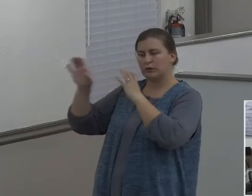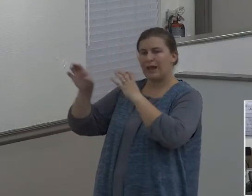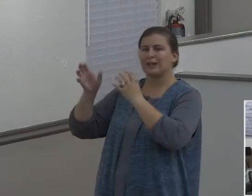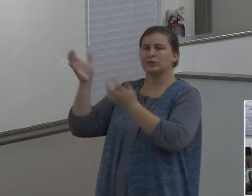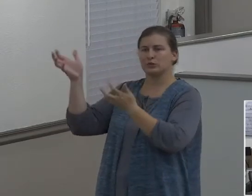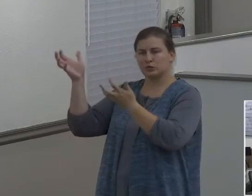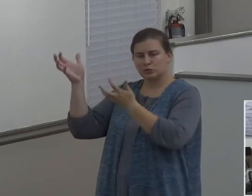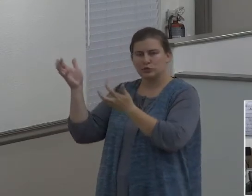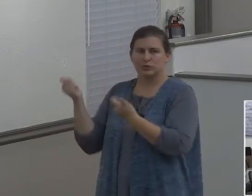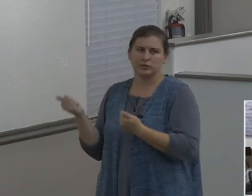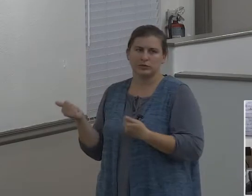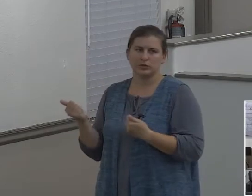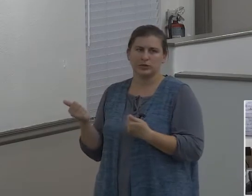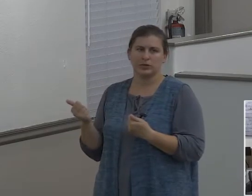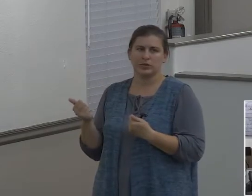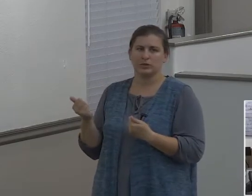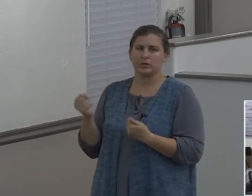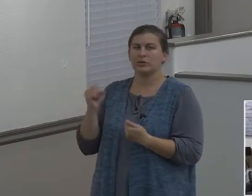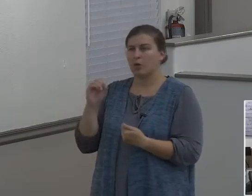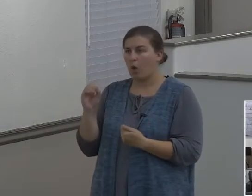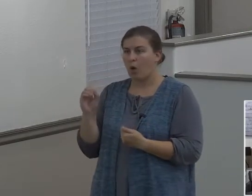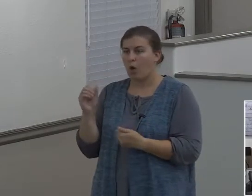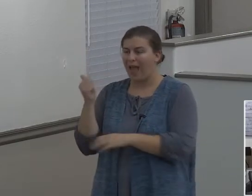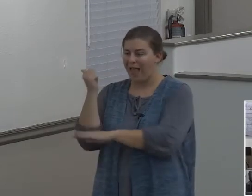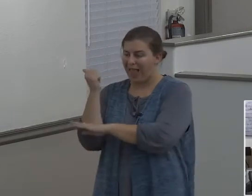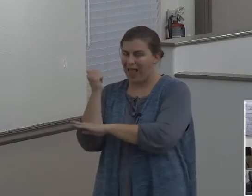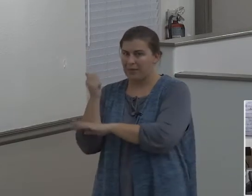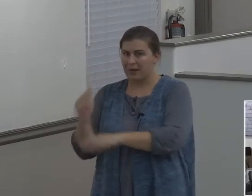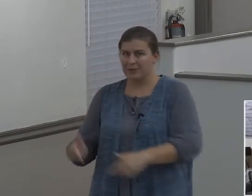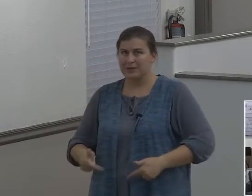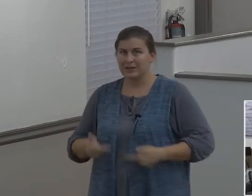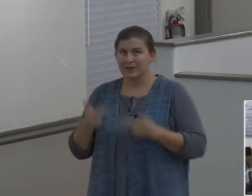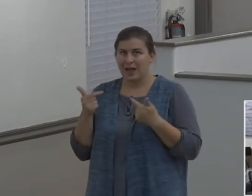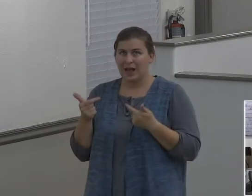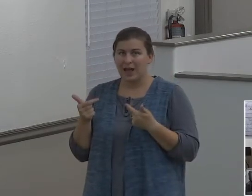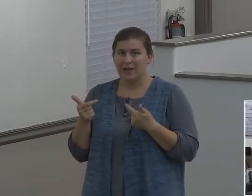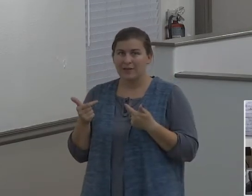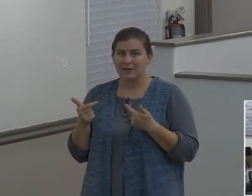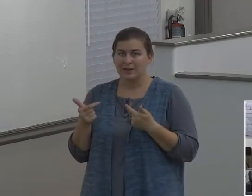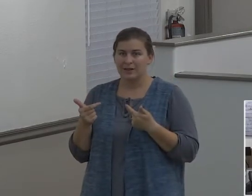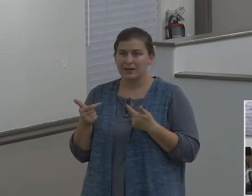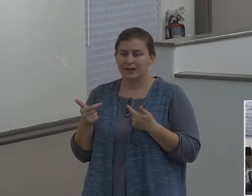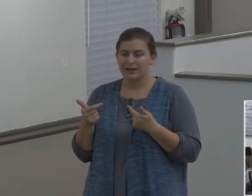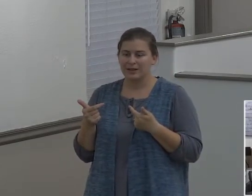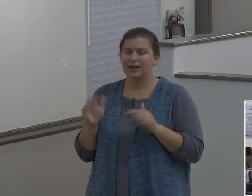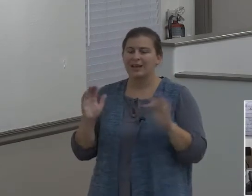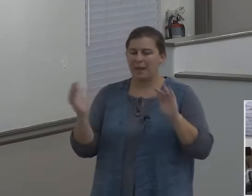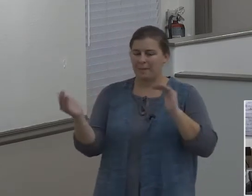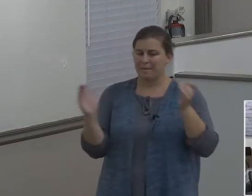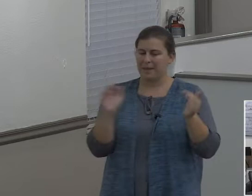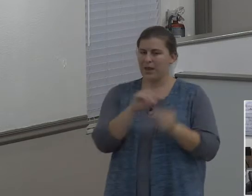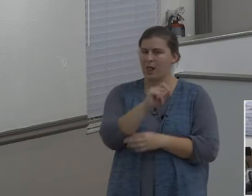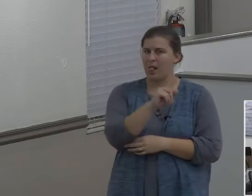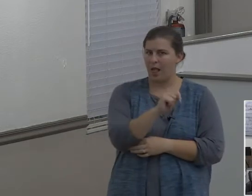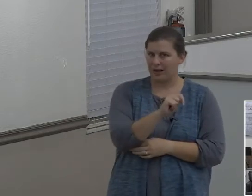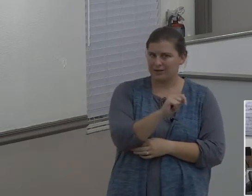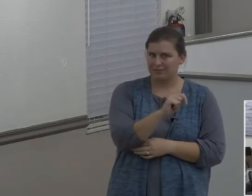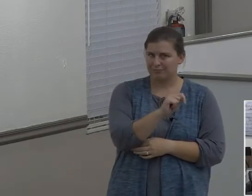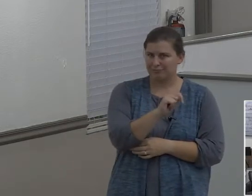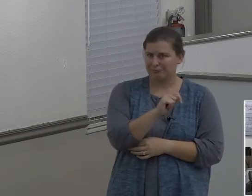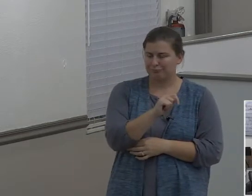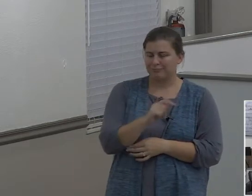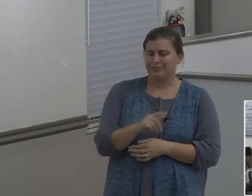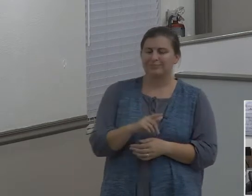we're looking at Abram's life, and we're going to show you Lot's life in comparison. Verse 18, there in Genesis 13,